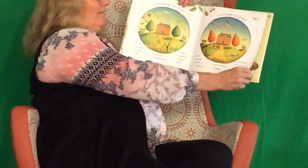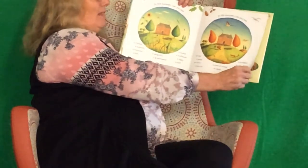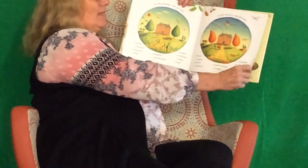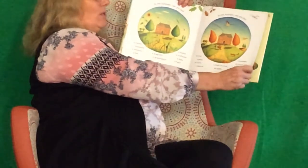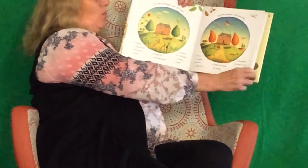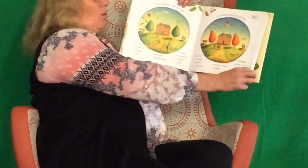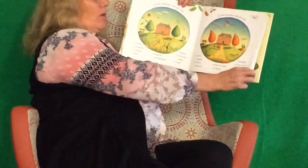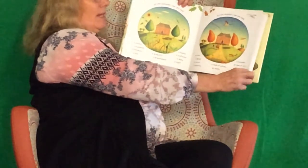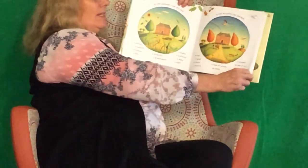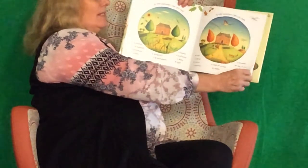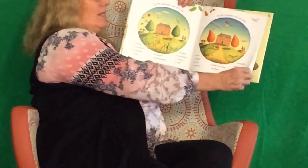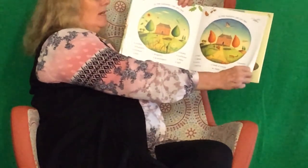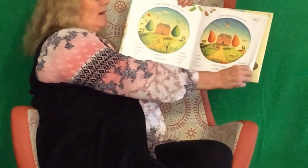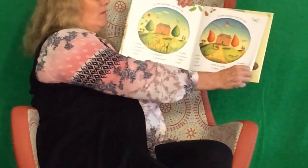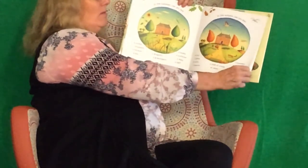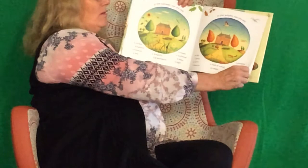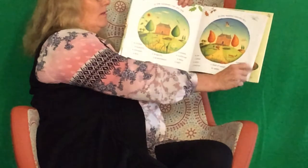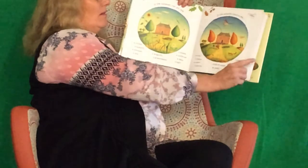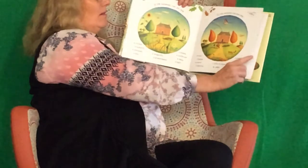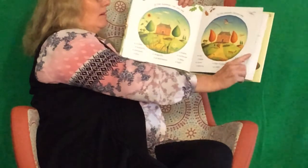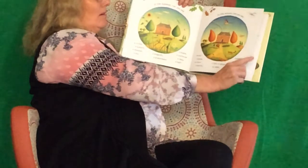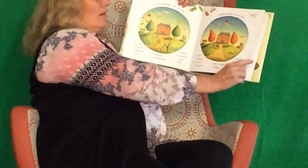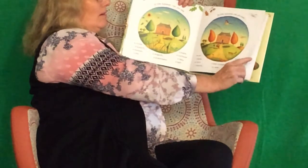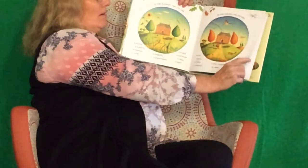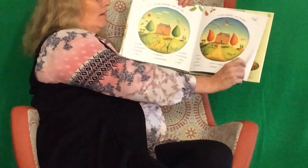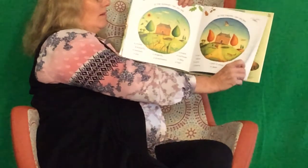A seagull. squawking seagull.